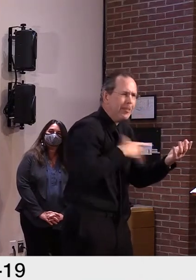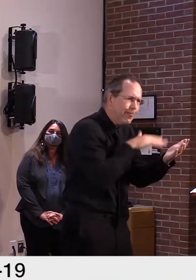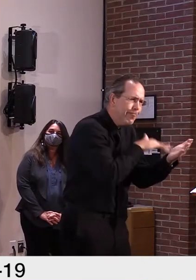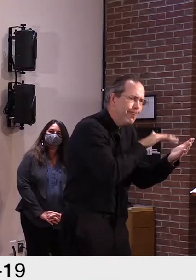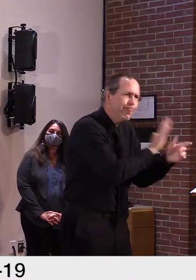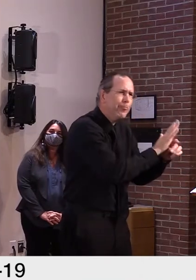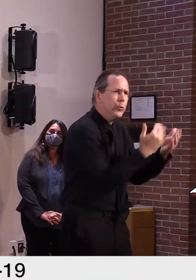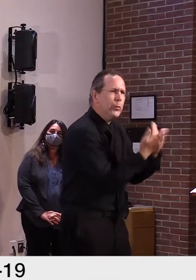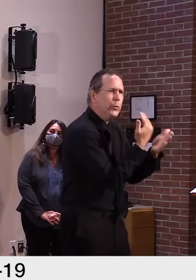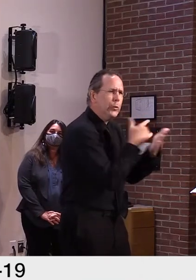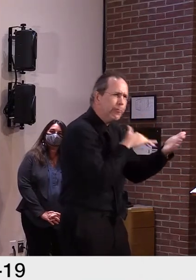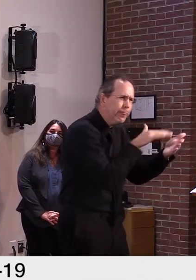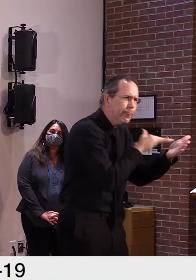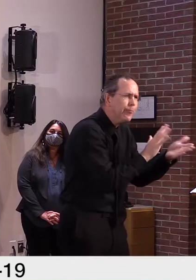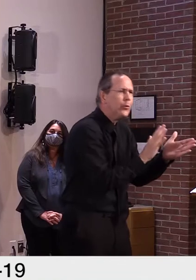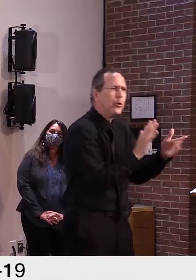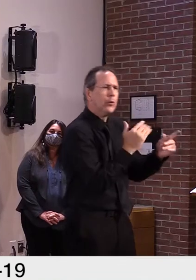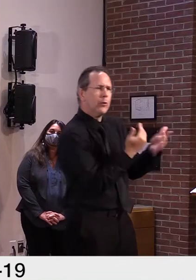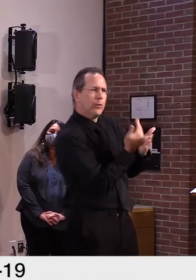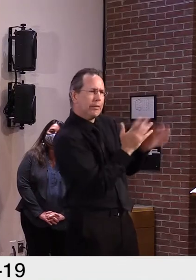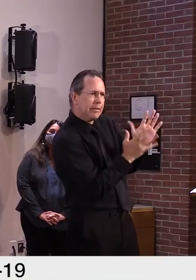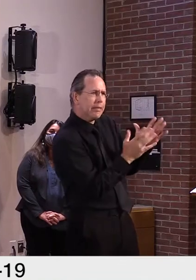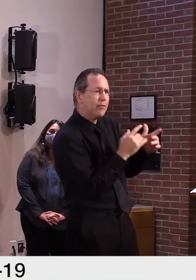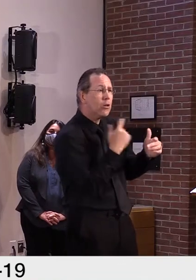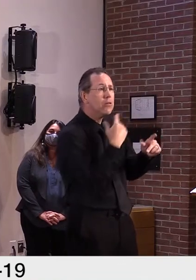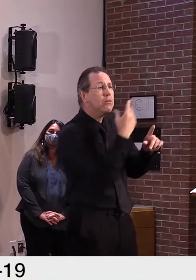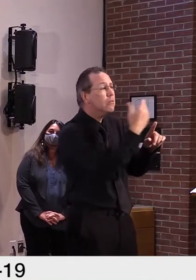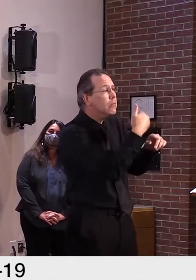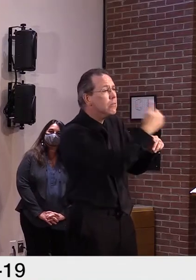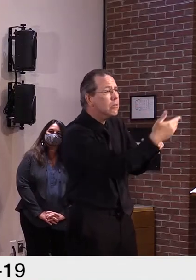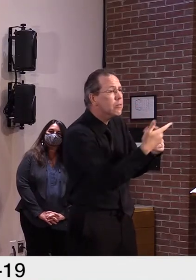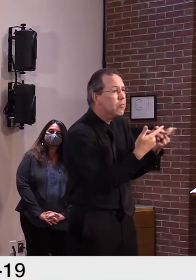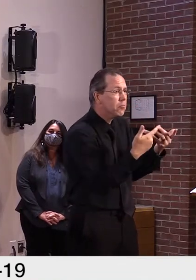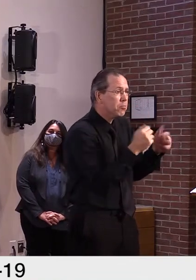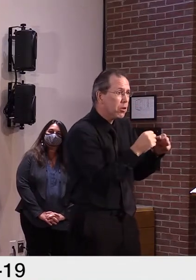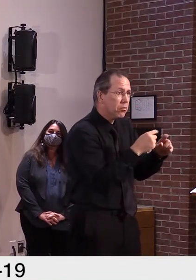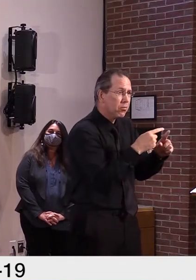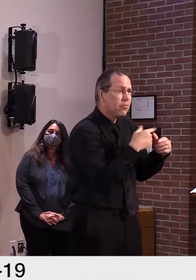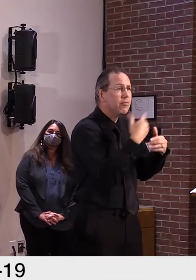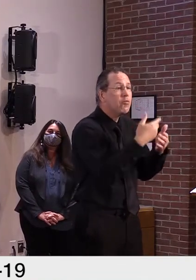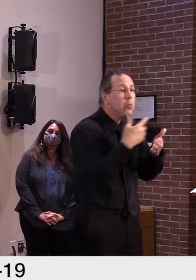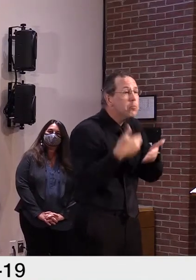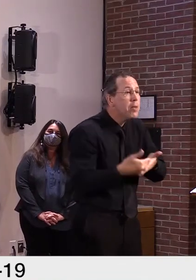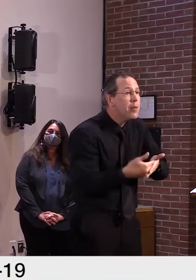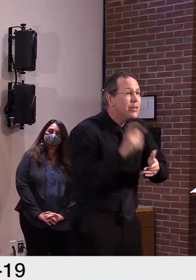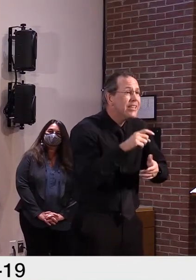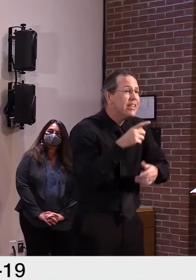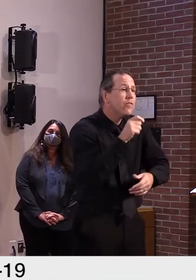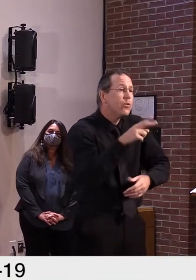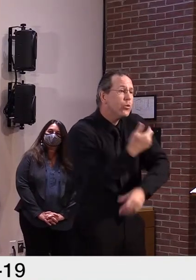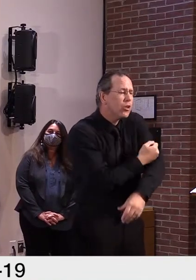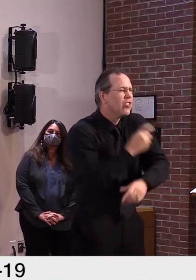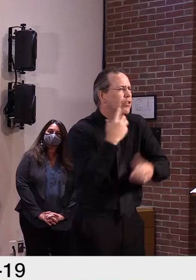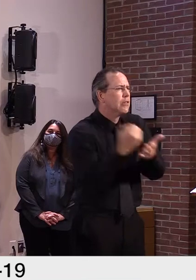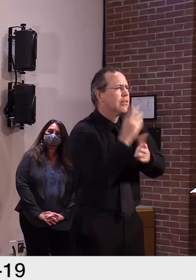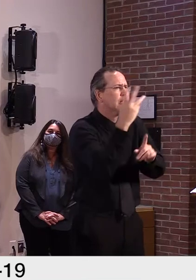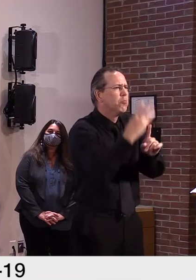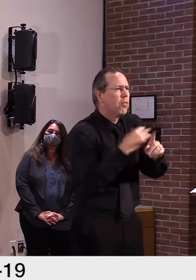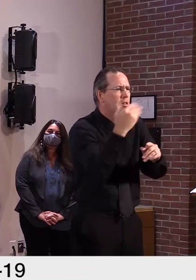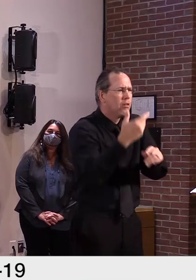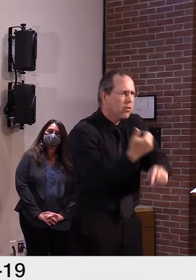with rare exceptions should be vaccinated. And certainly be vaccinated if you're in a high risk group